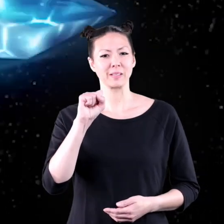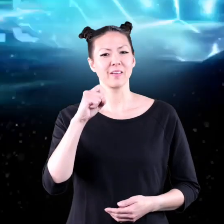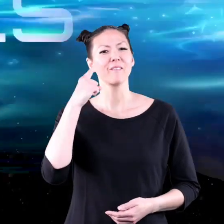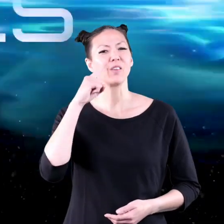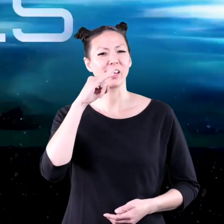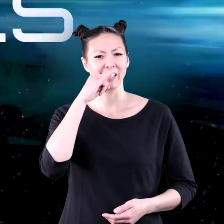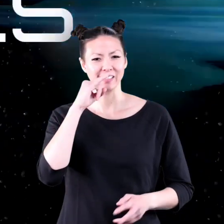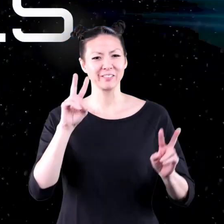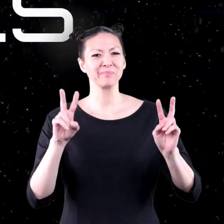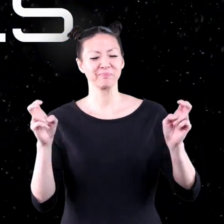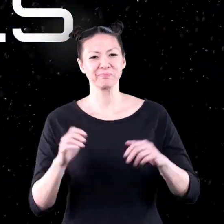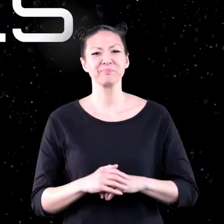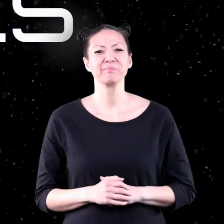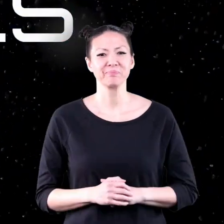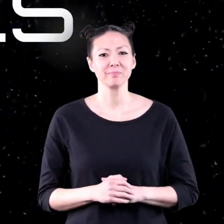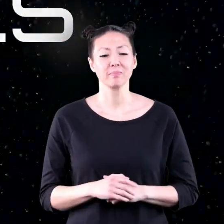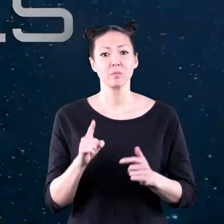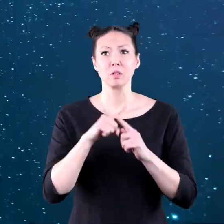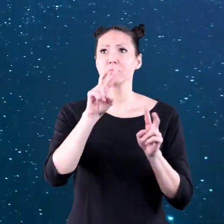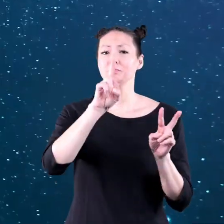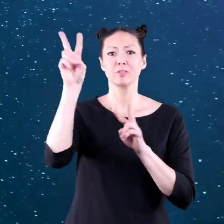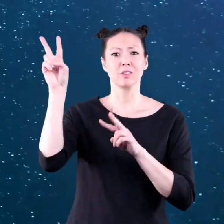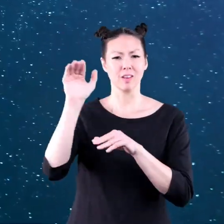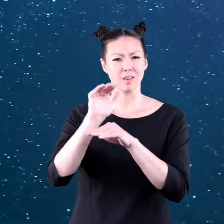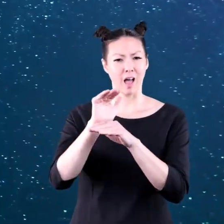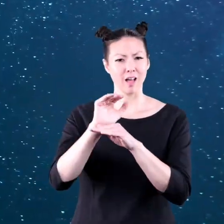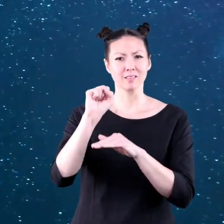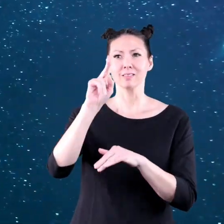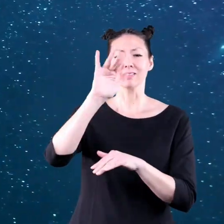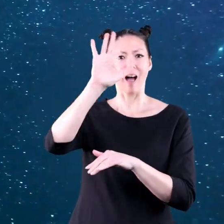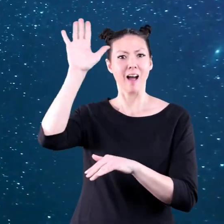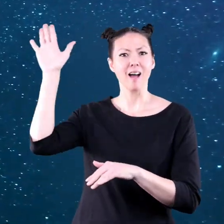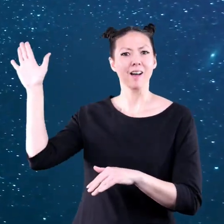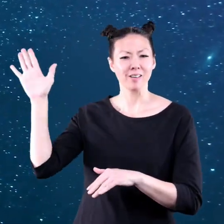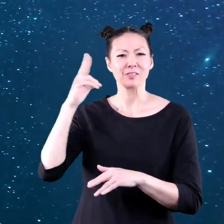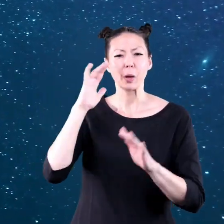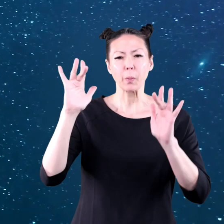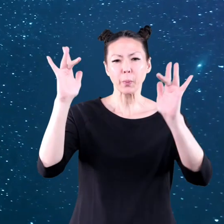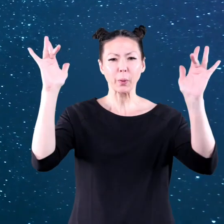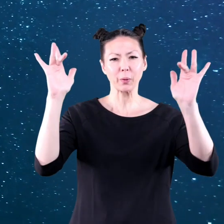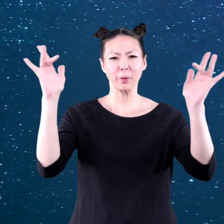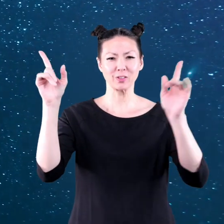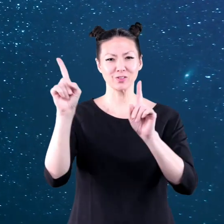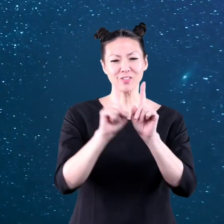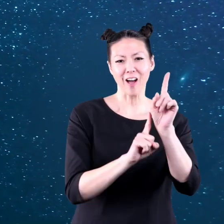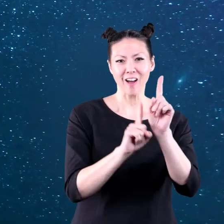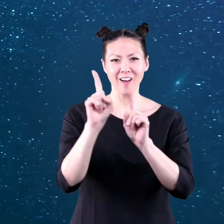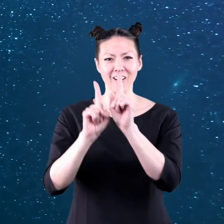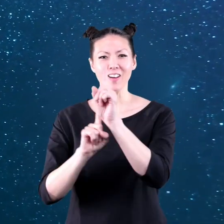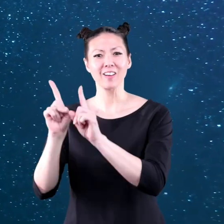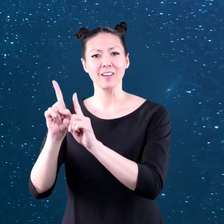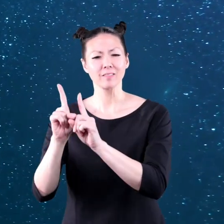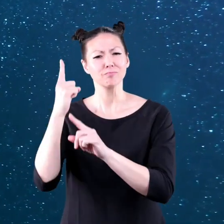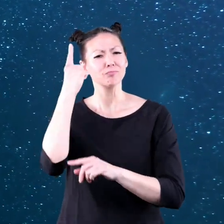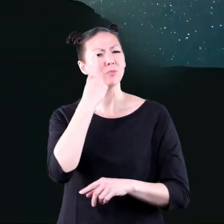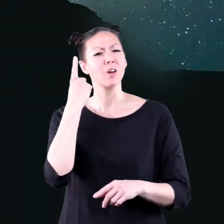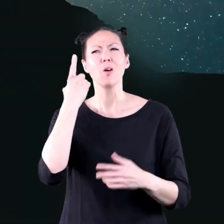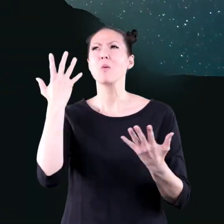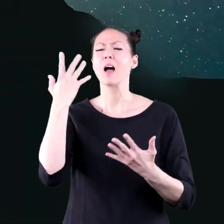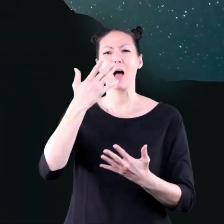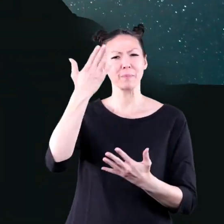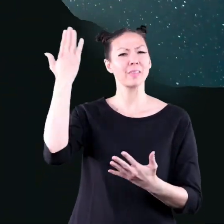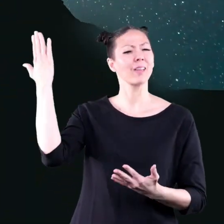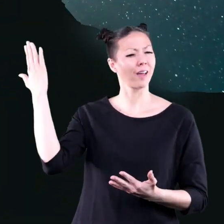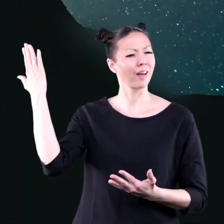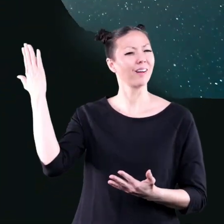Comets for Kids When you look up at the night sky and see all the twinkling stars, do you